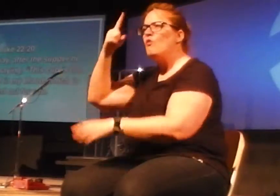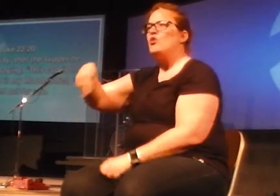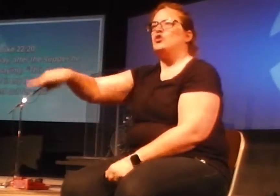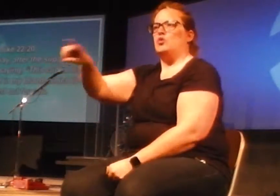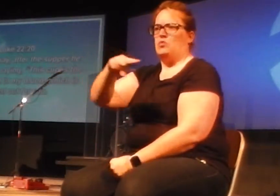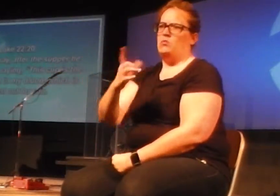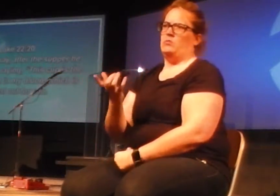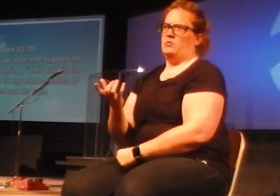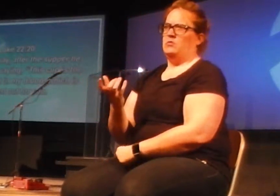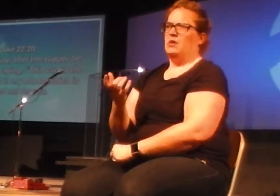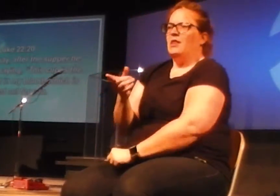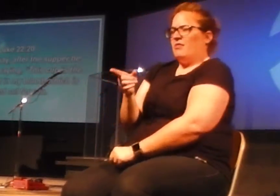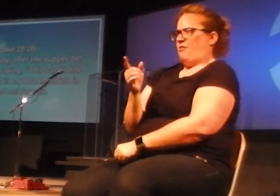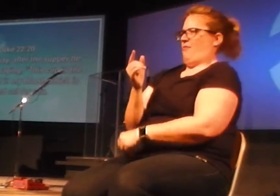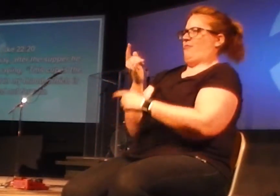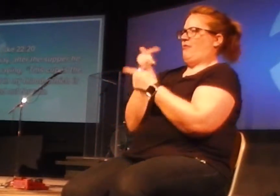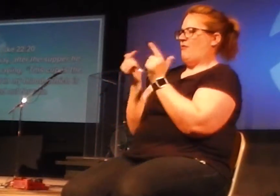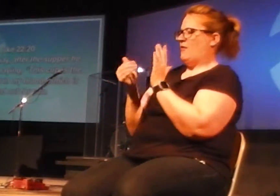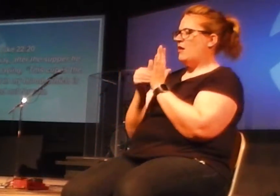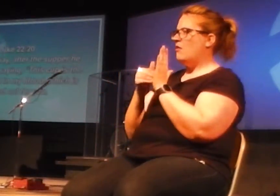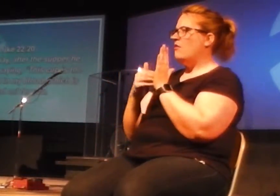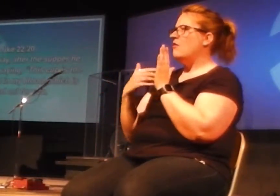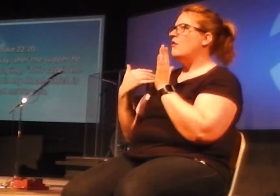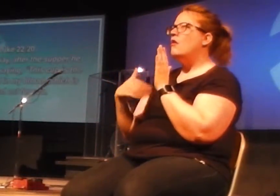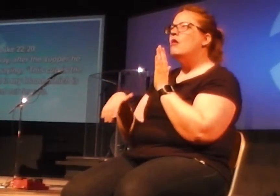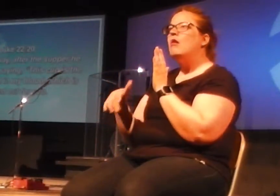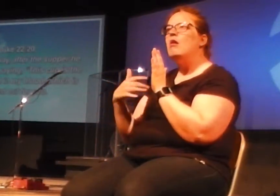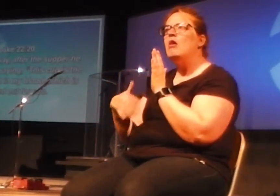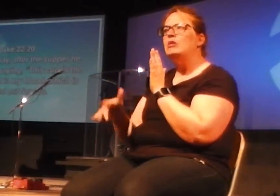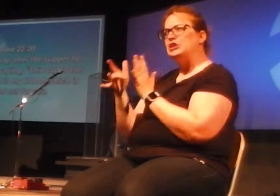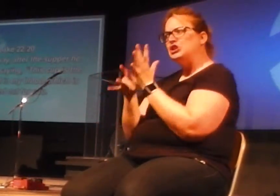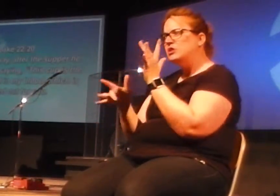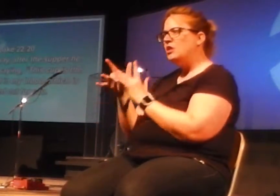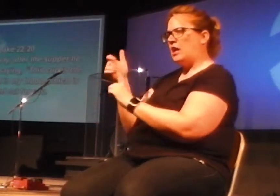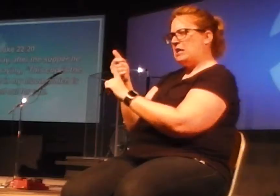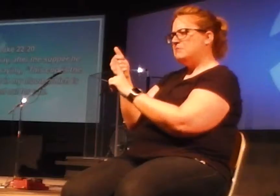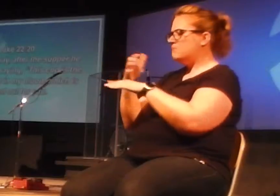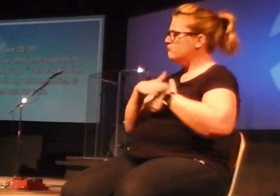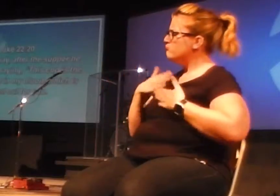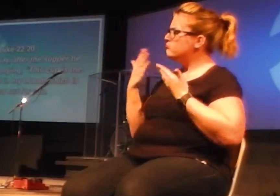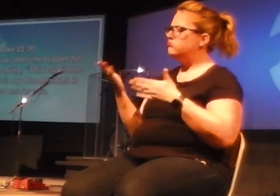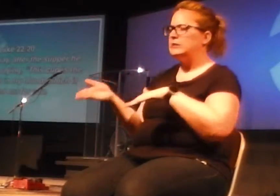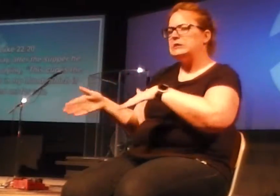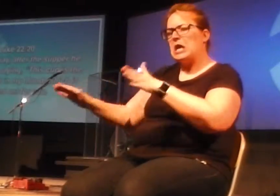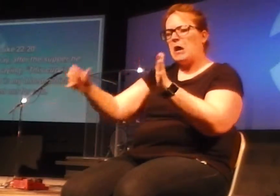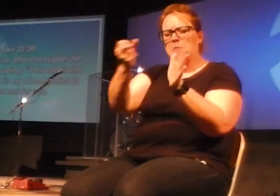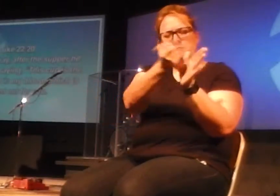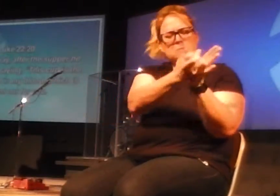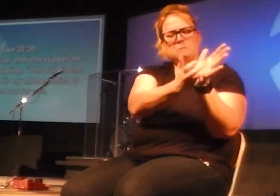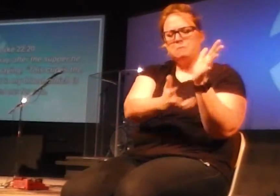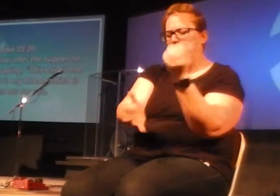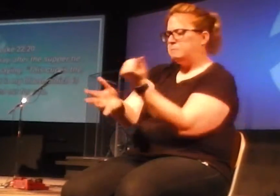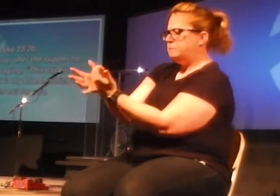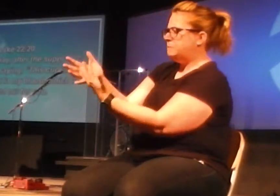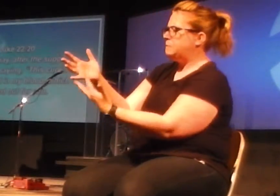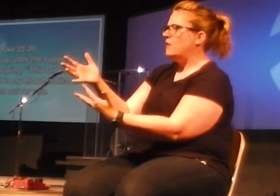get this idea that Jesus, by his death, by his blood poured out, we are just even singing about this morning.